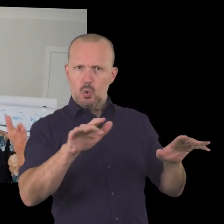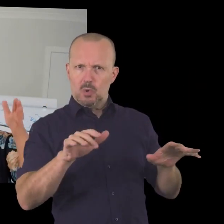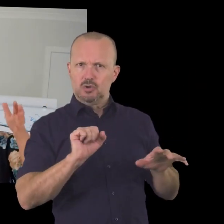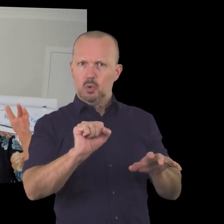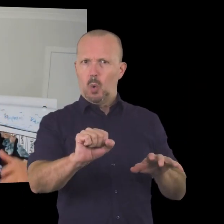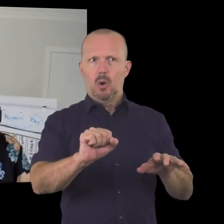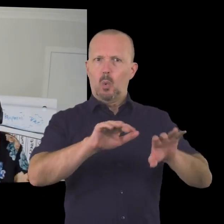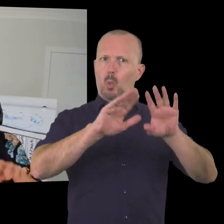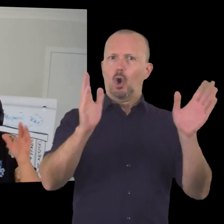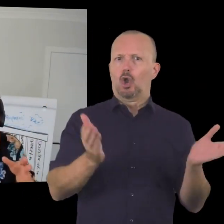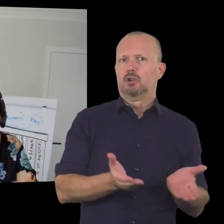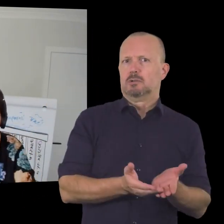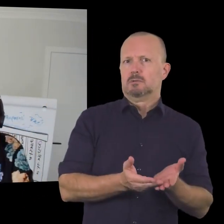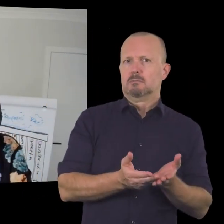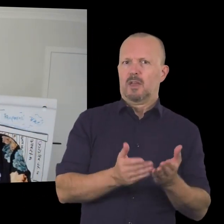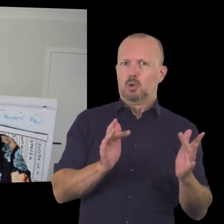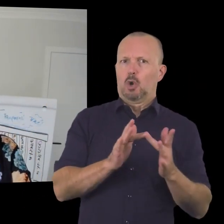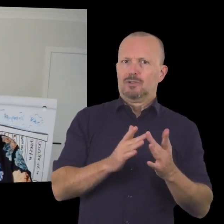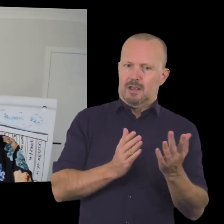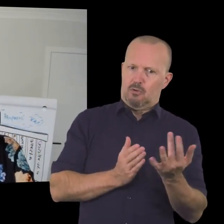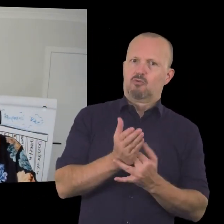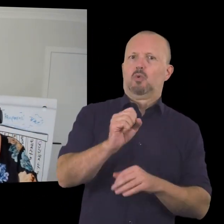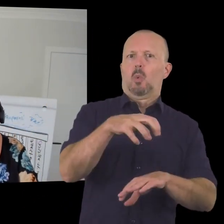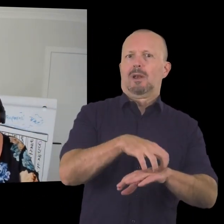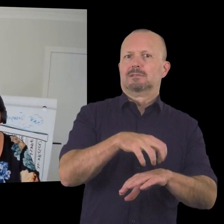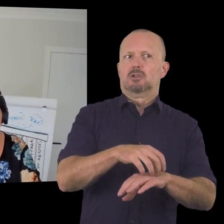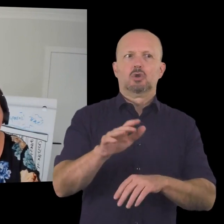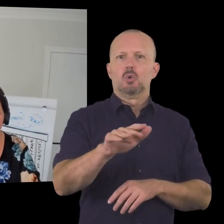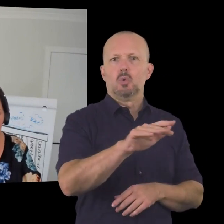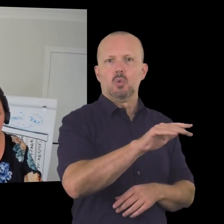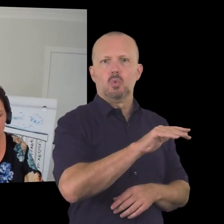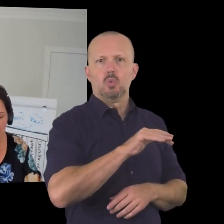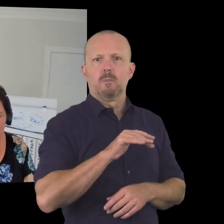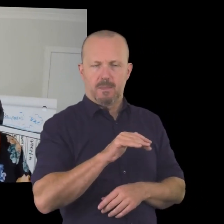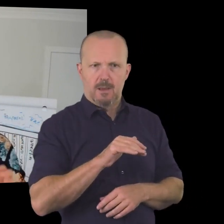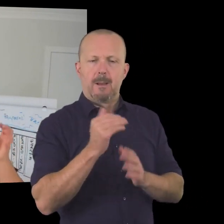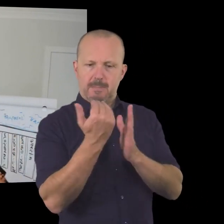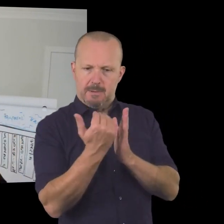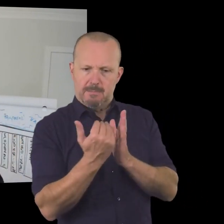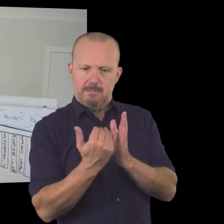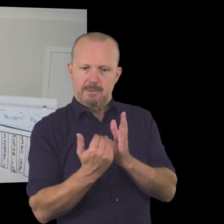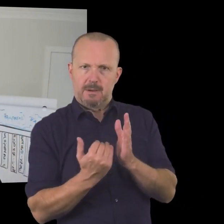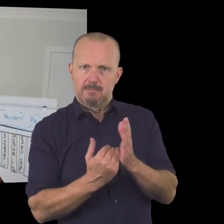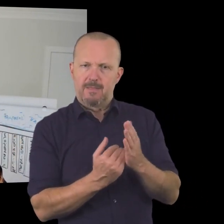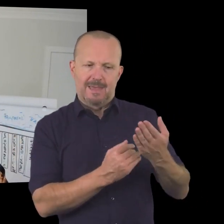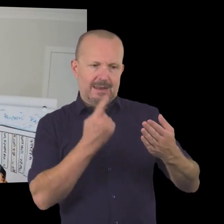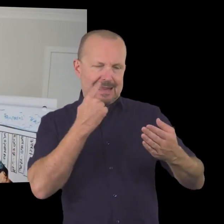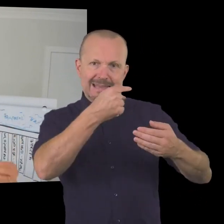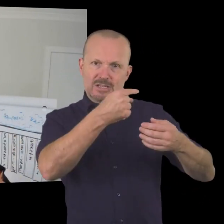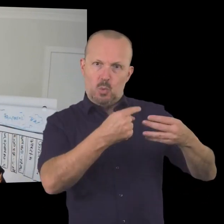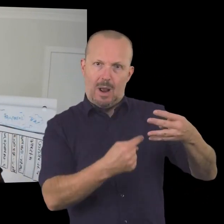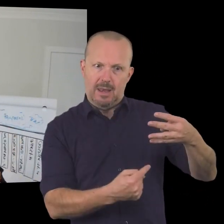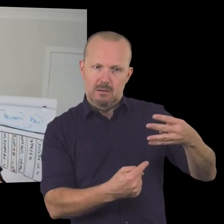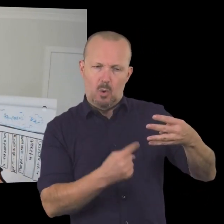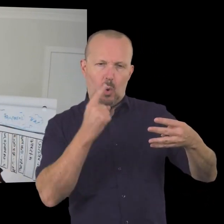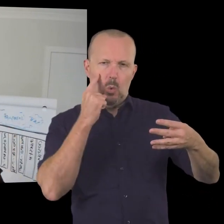list of who's who is in your sphere of influence and then take each of those who's one at a time and look